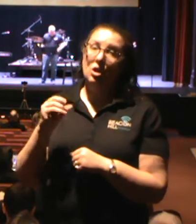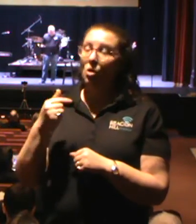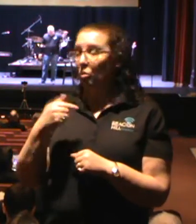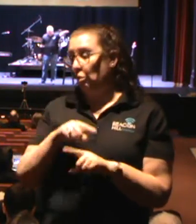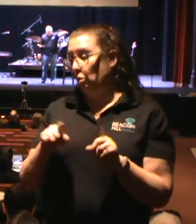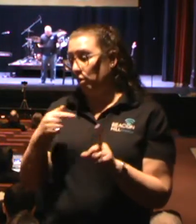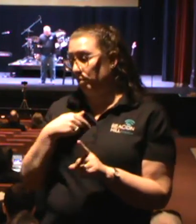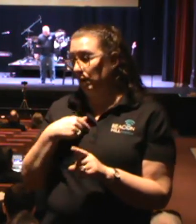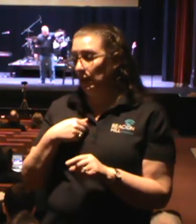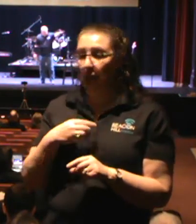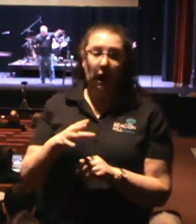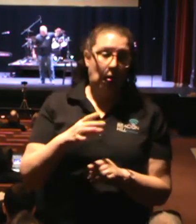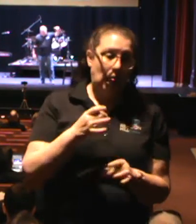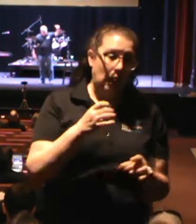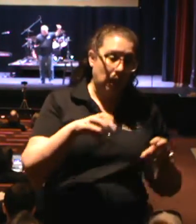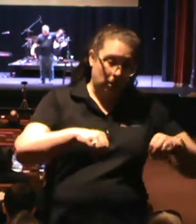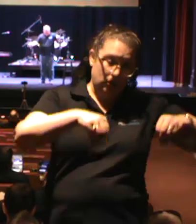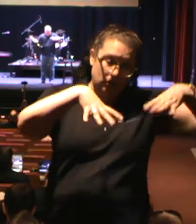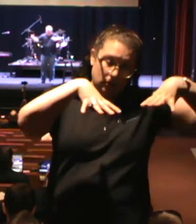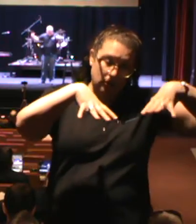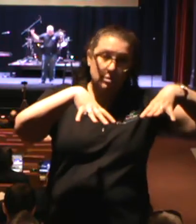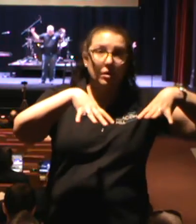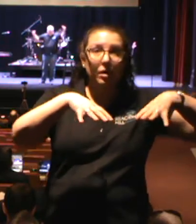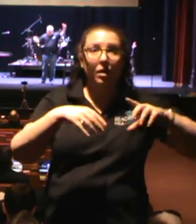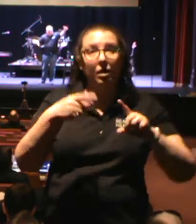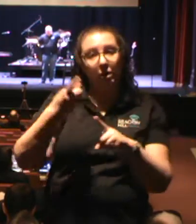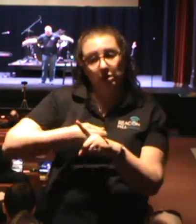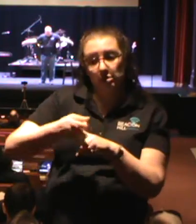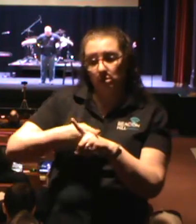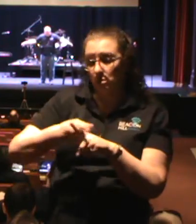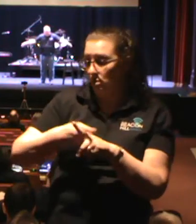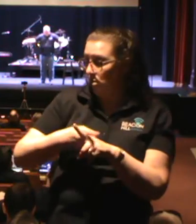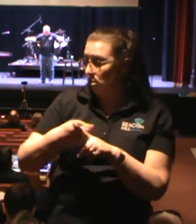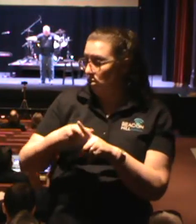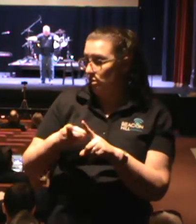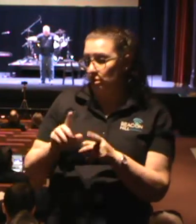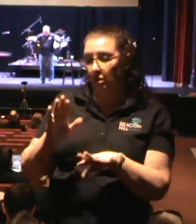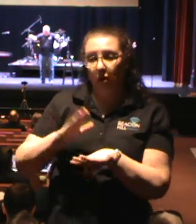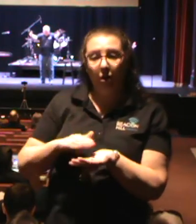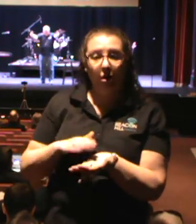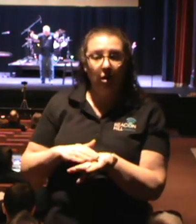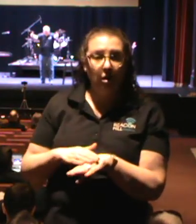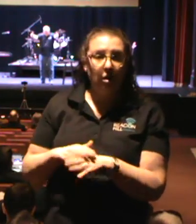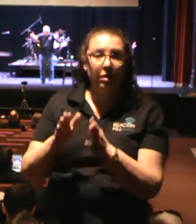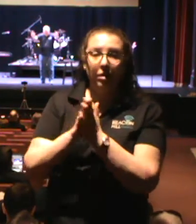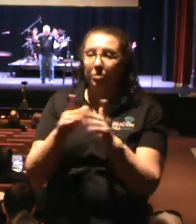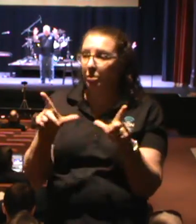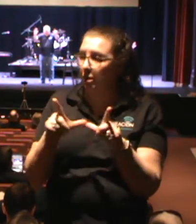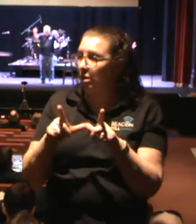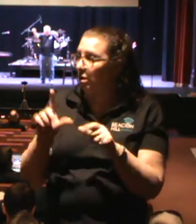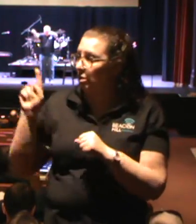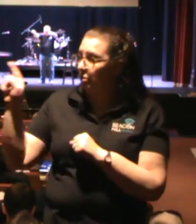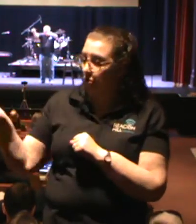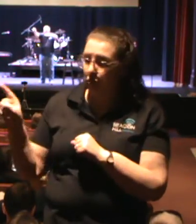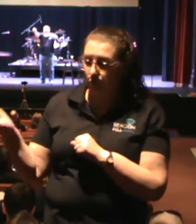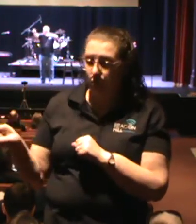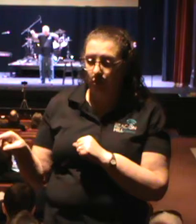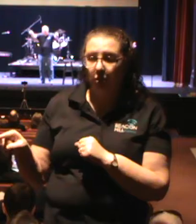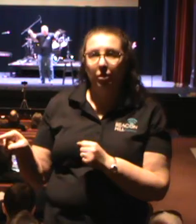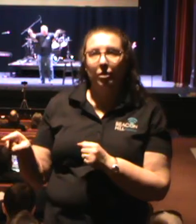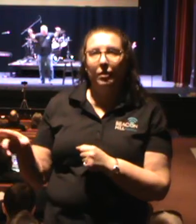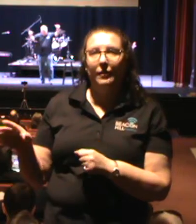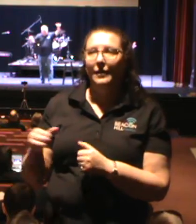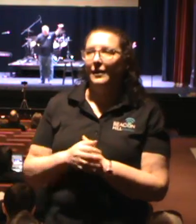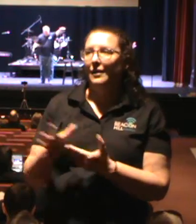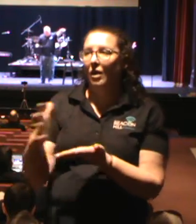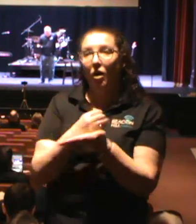will turn off, the children's room needs to be disinfected, the tent up when we have it, Bibles up, ready to go, prayer cards out, offering box out. By the way, don't forget the offering box on the